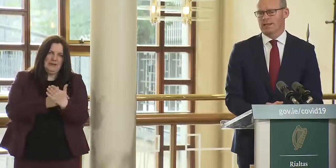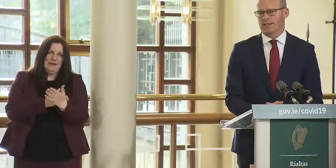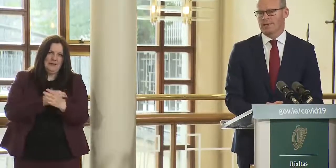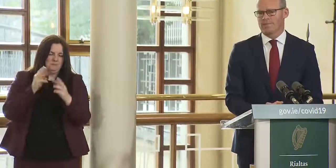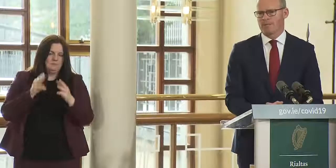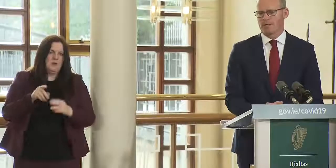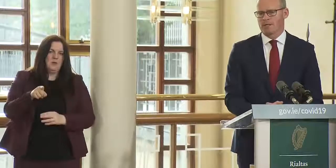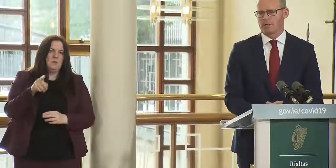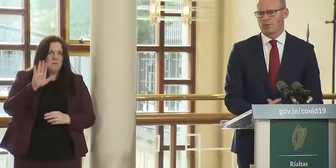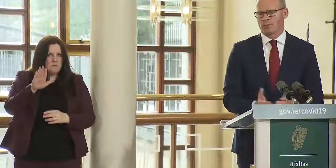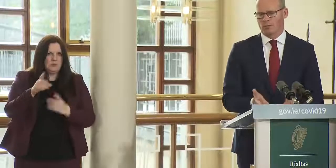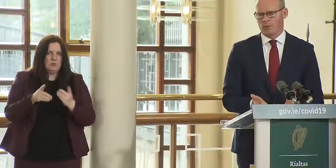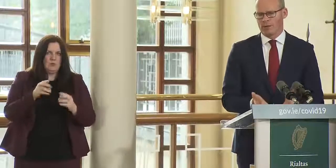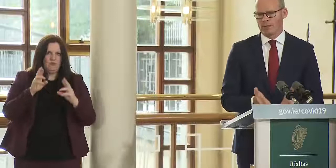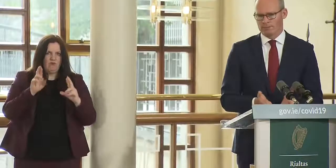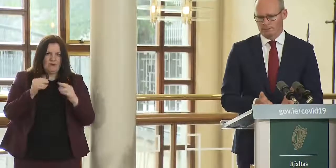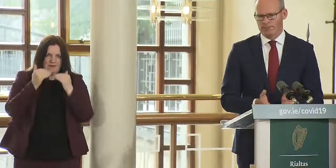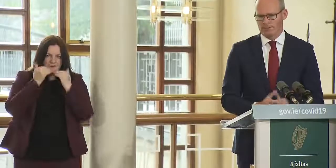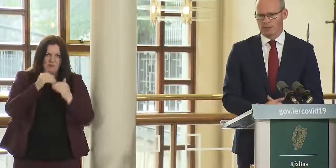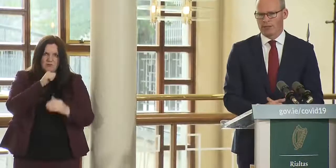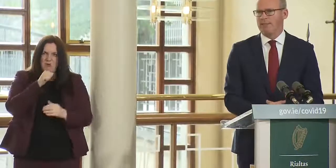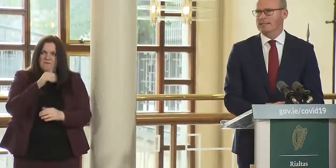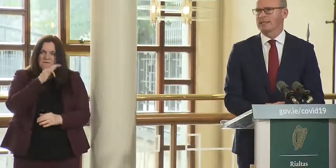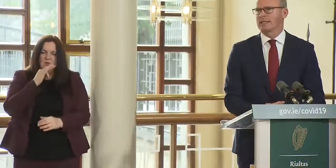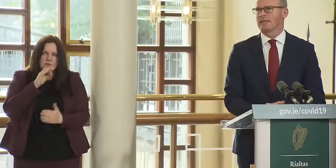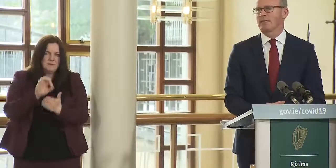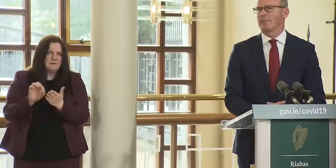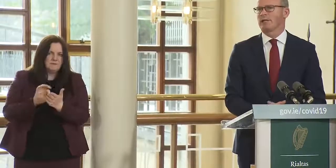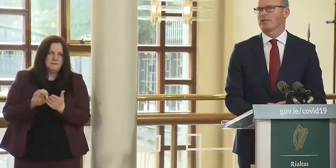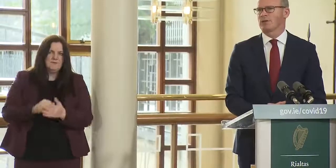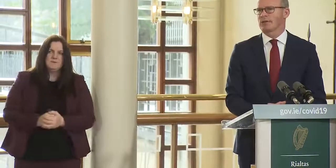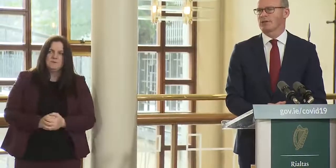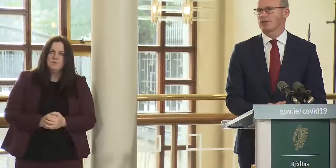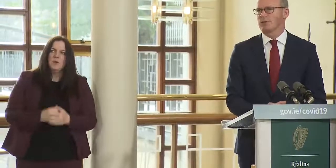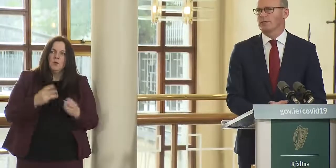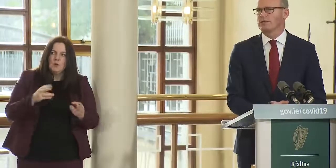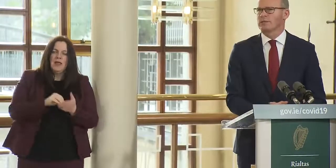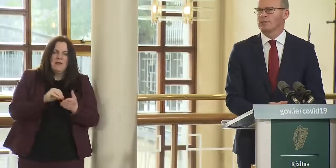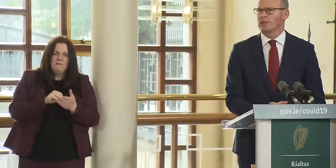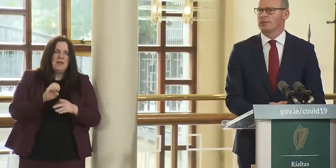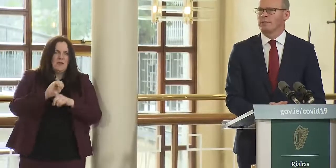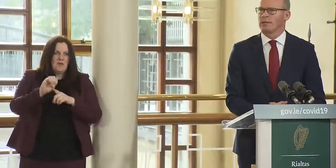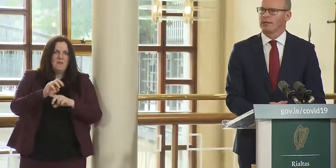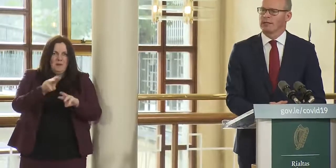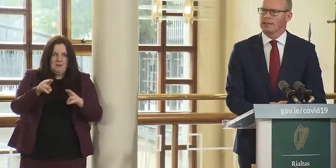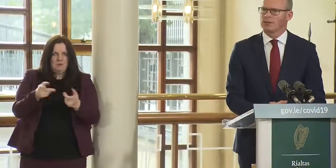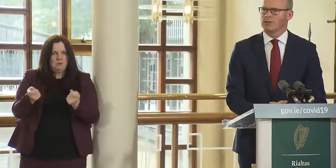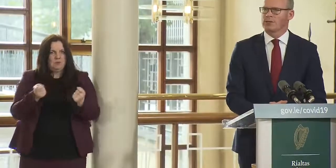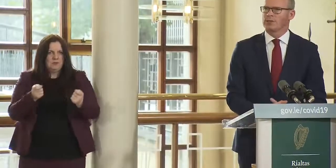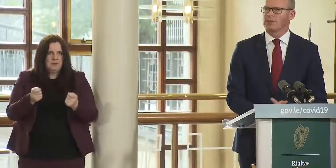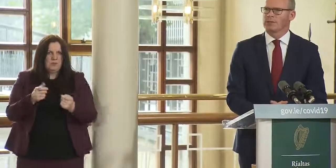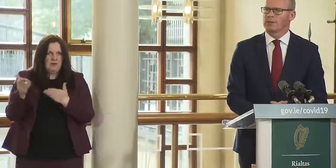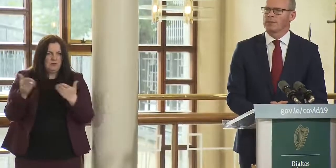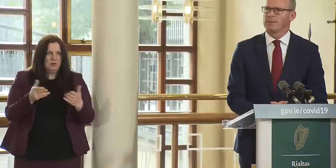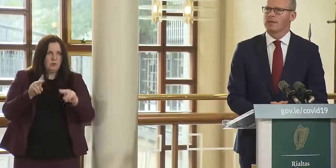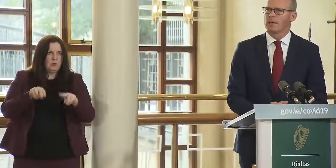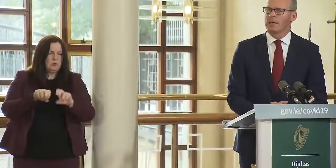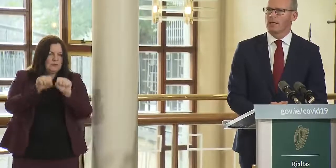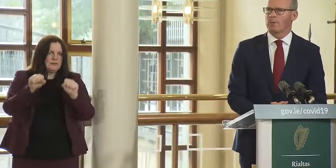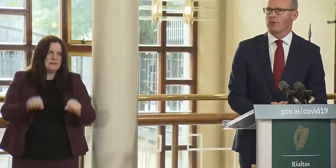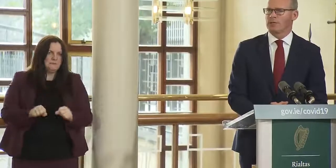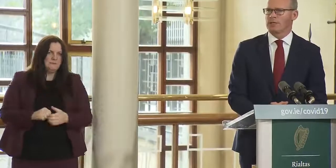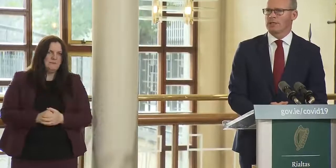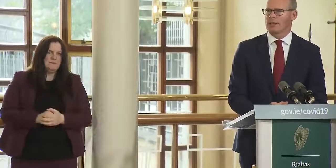and um so we will put the capacity in place over the next two weeks to be able to uh introduce that new system